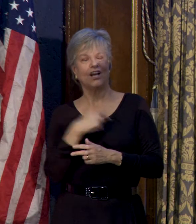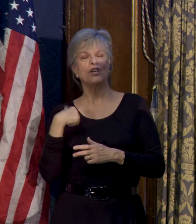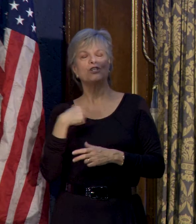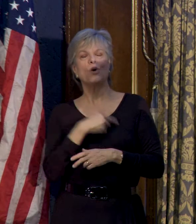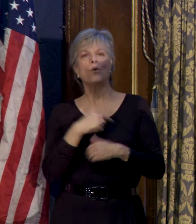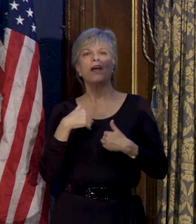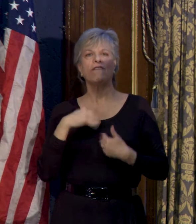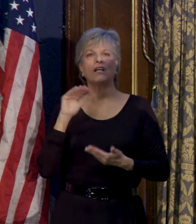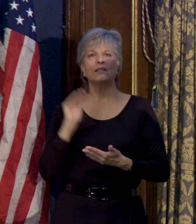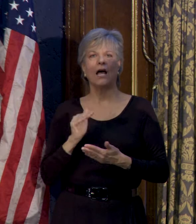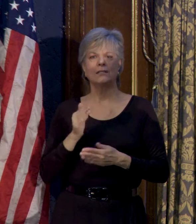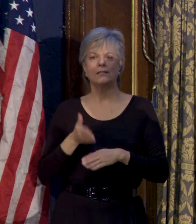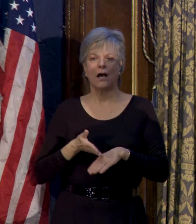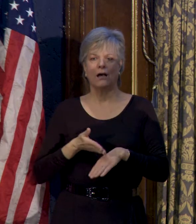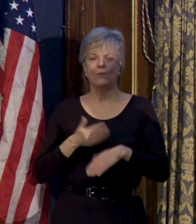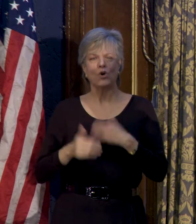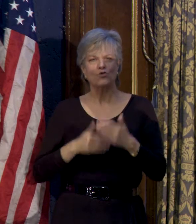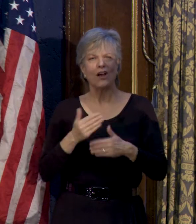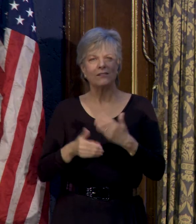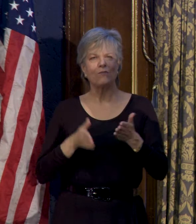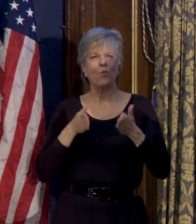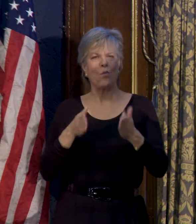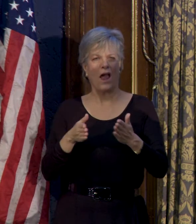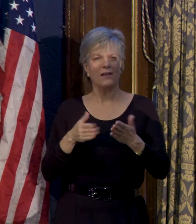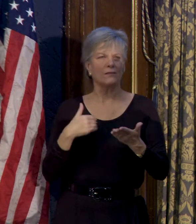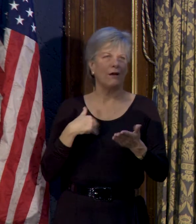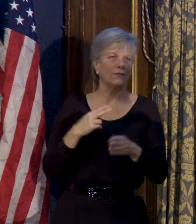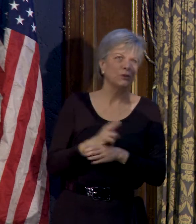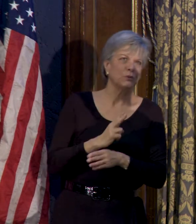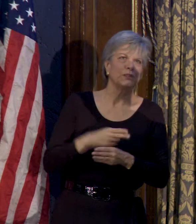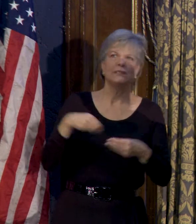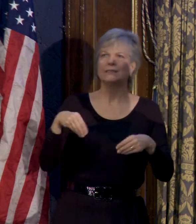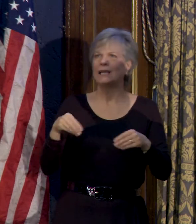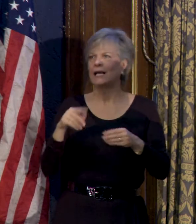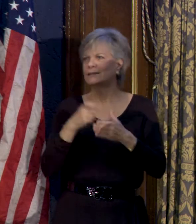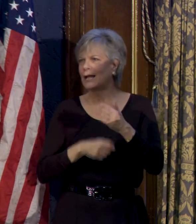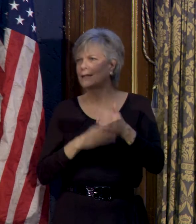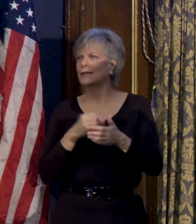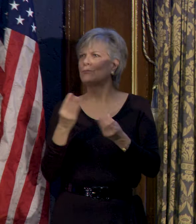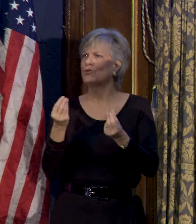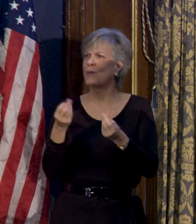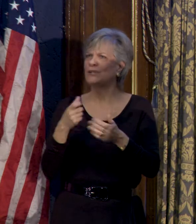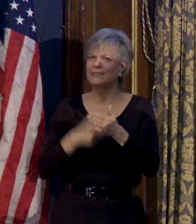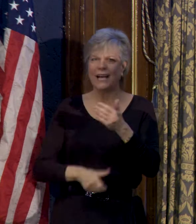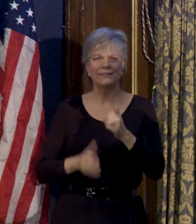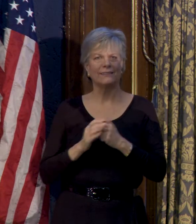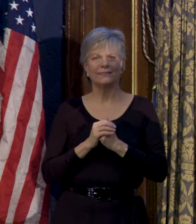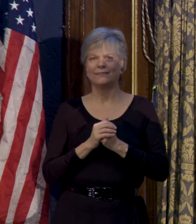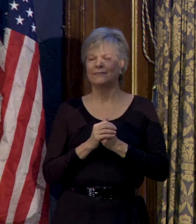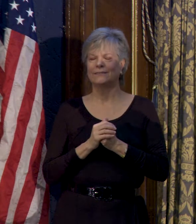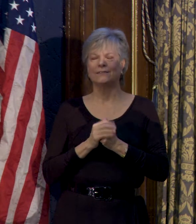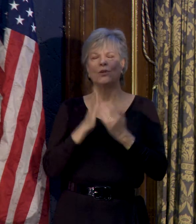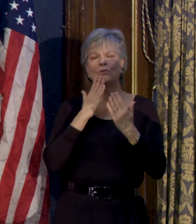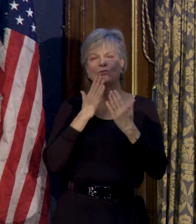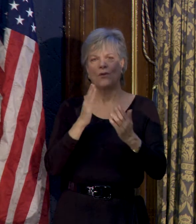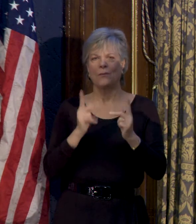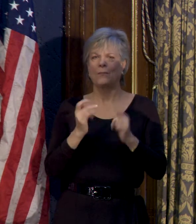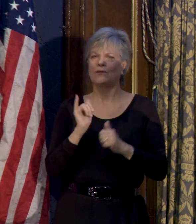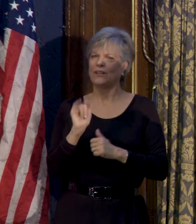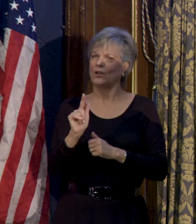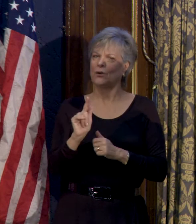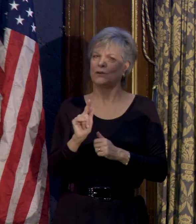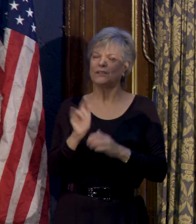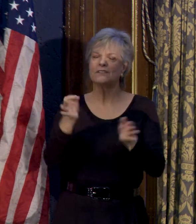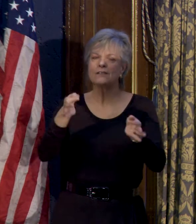progressive ways of raising revenue, namely sales taxes and property taxes. So first and foremost, I'm grateful that the people of Illinois